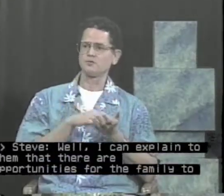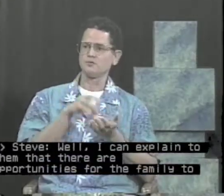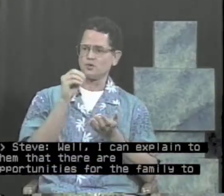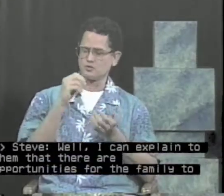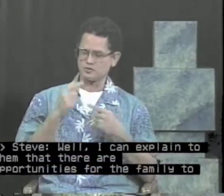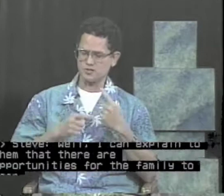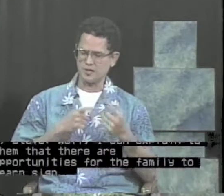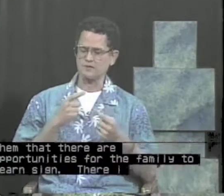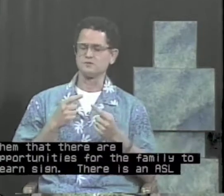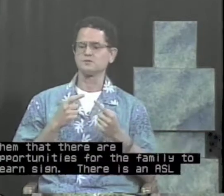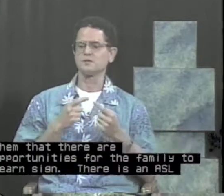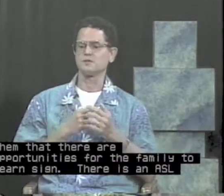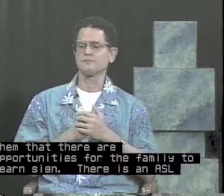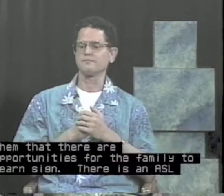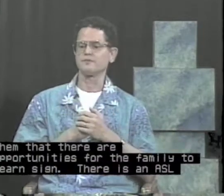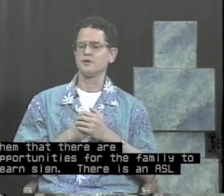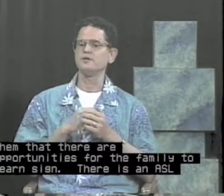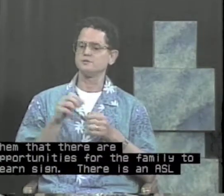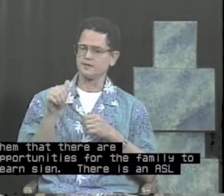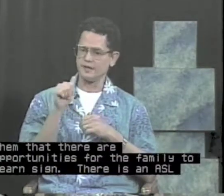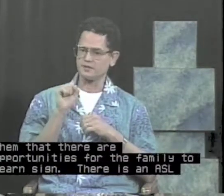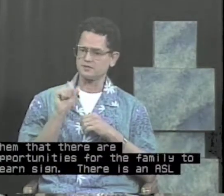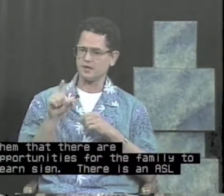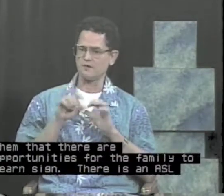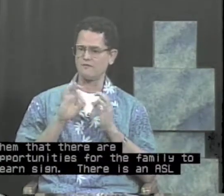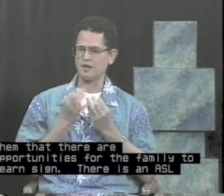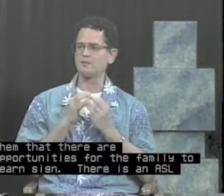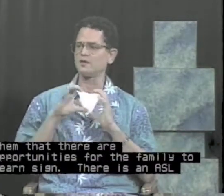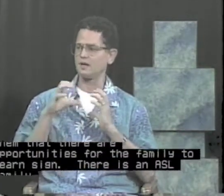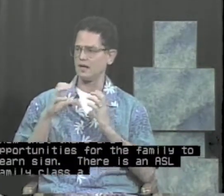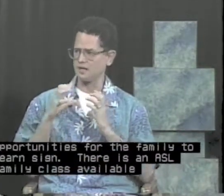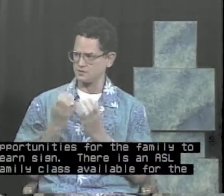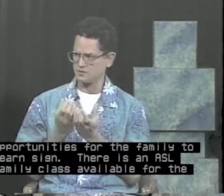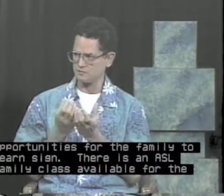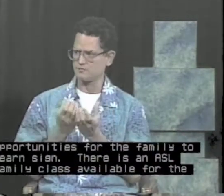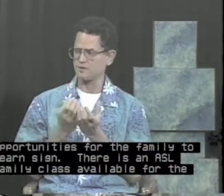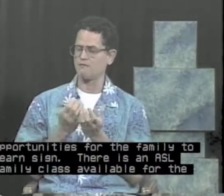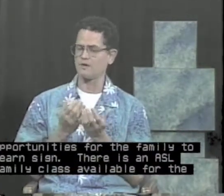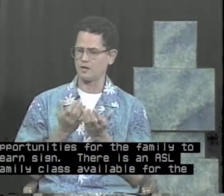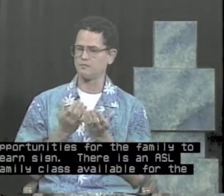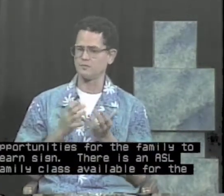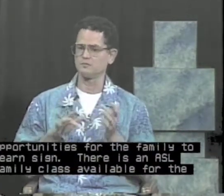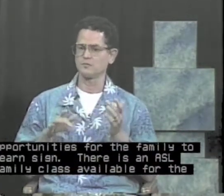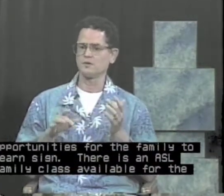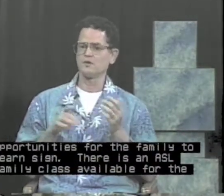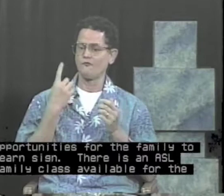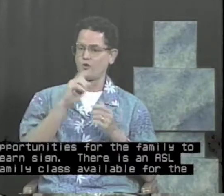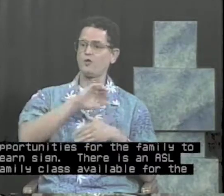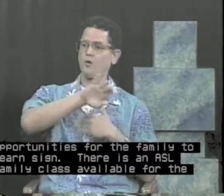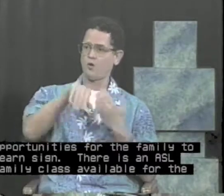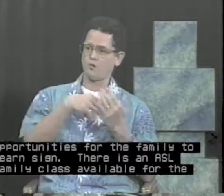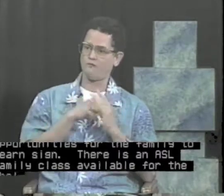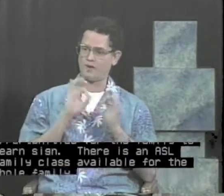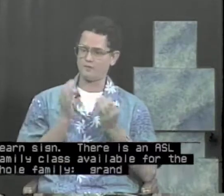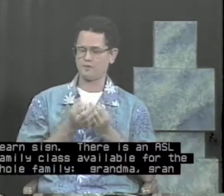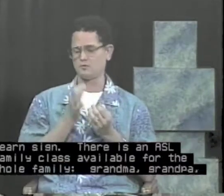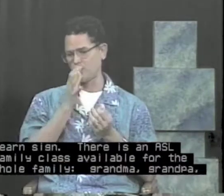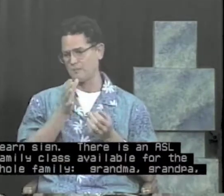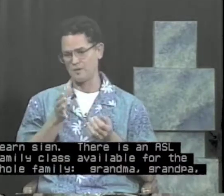to learn sign. There is an ASL family class available for the whole family. Grandma,